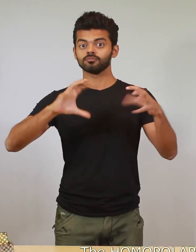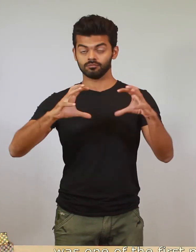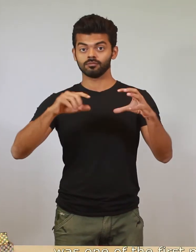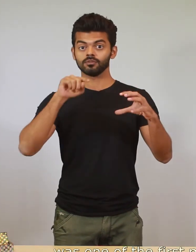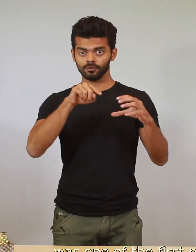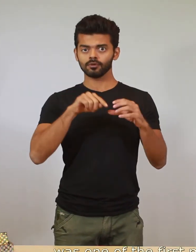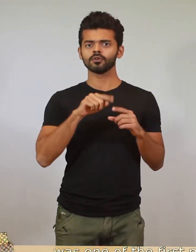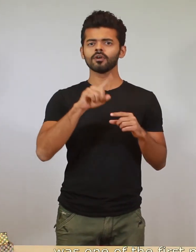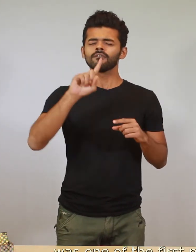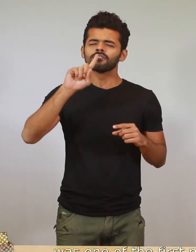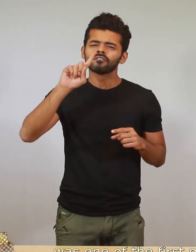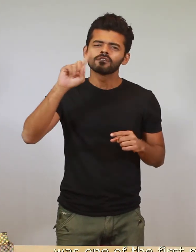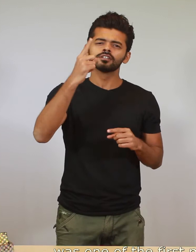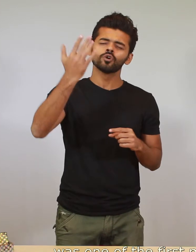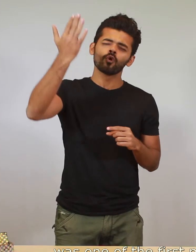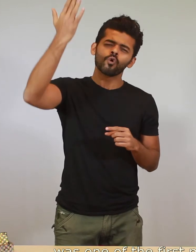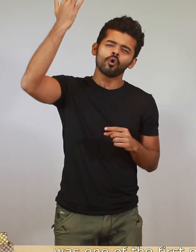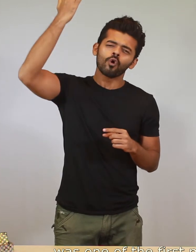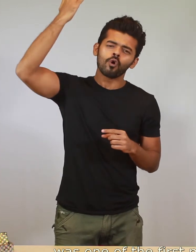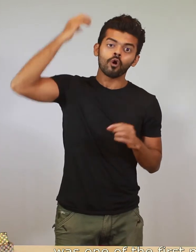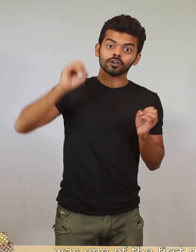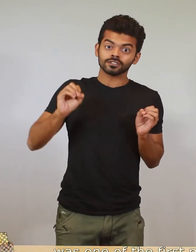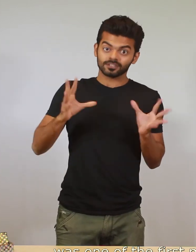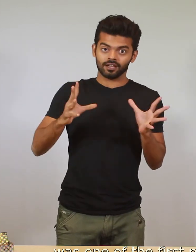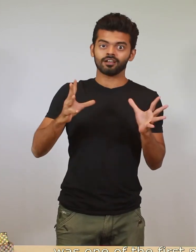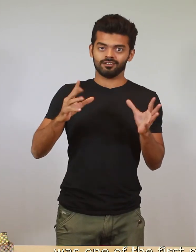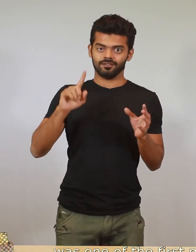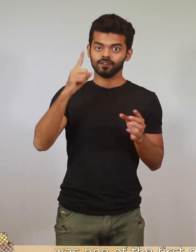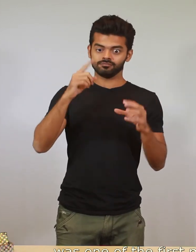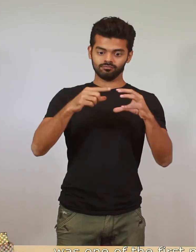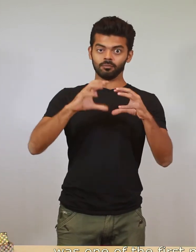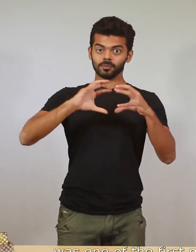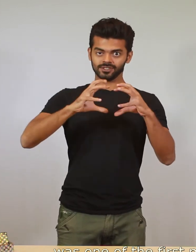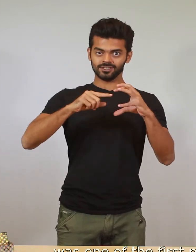the homopolar motor was one of the first motors made oh